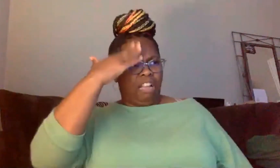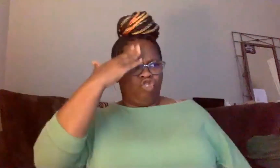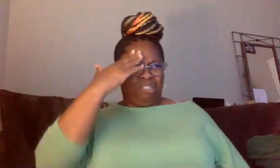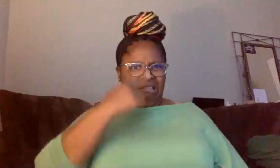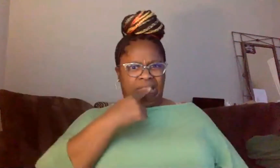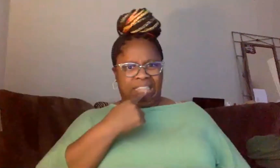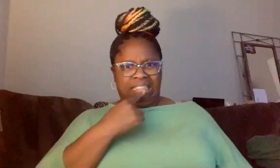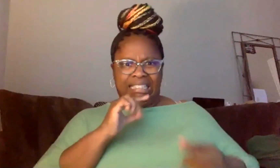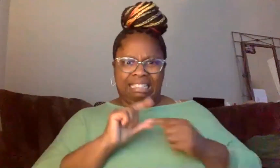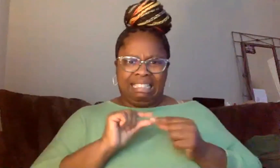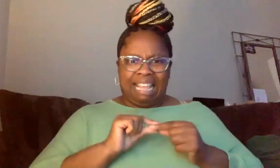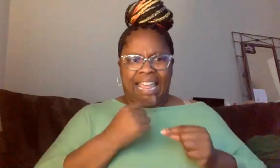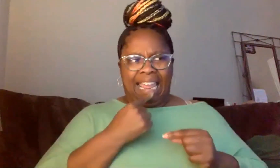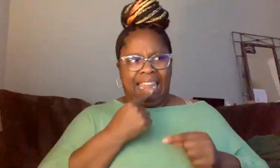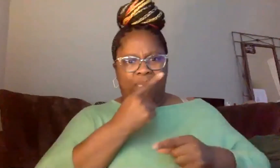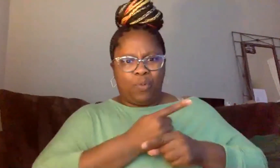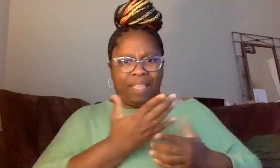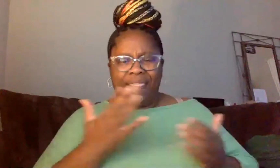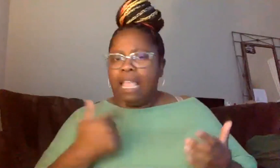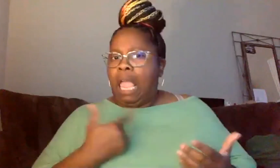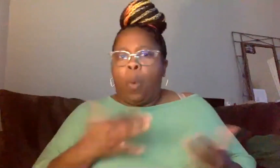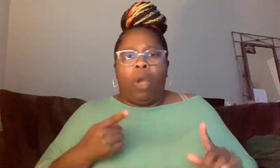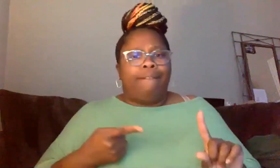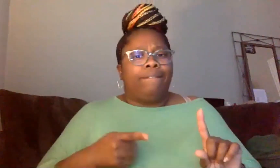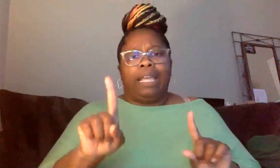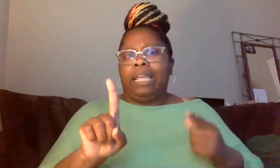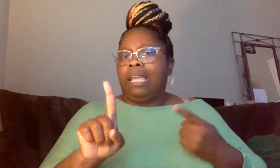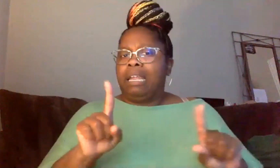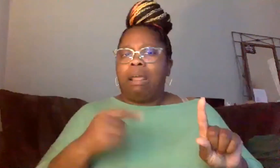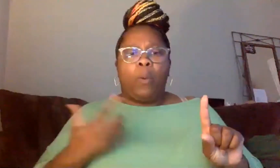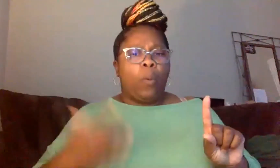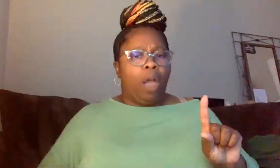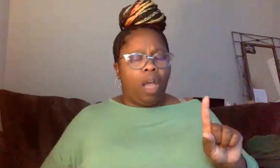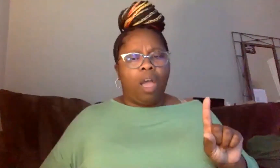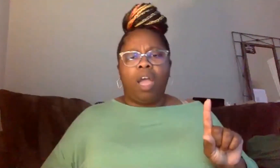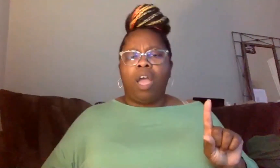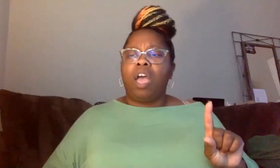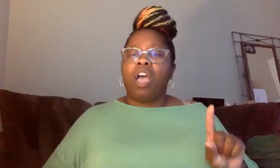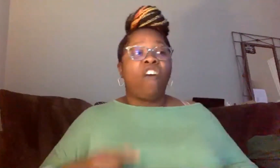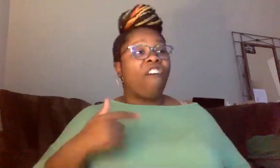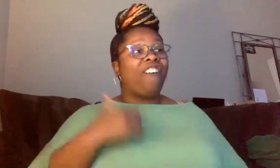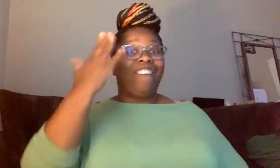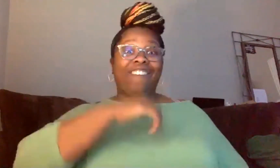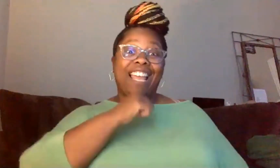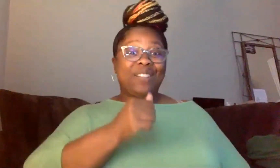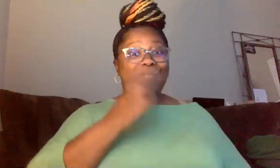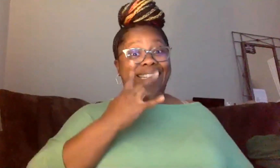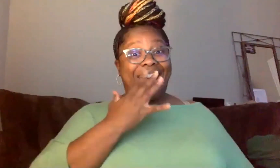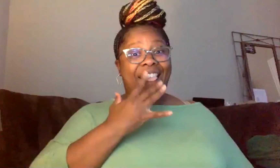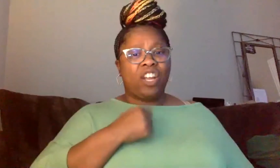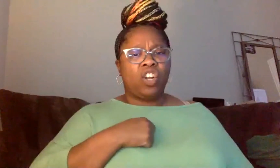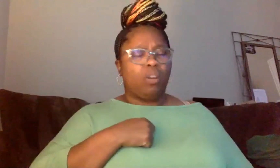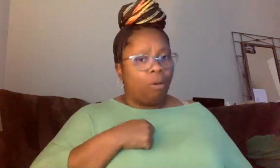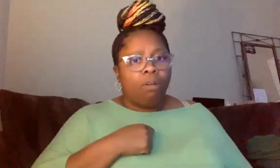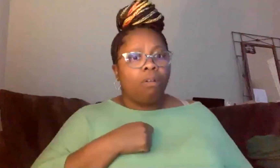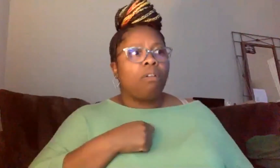things or not be in any way. Or, you know, some people say, you know, you don't see color and then I would say you have to see color. And I am,